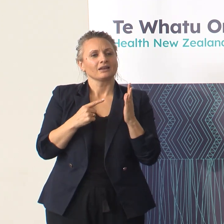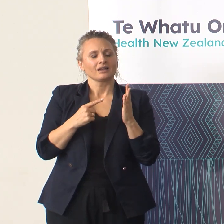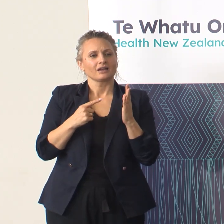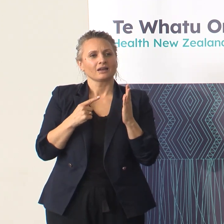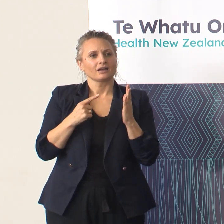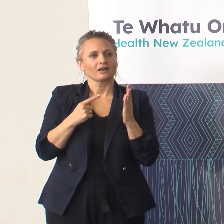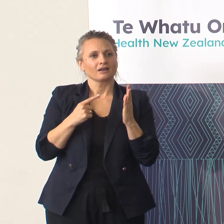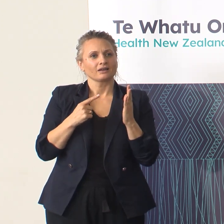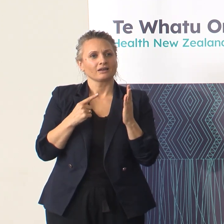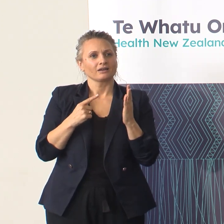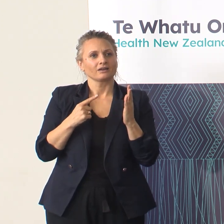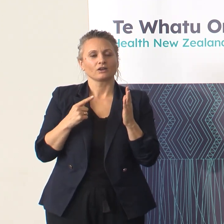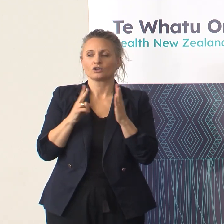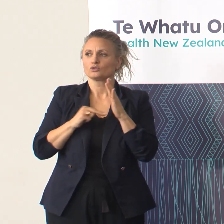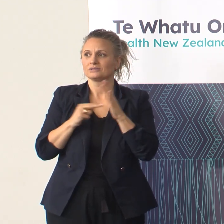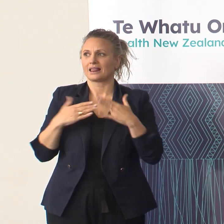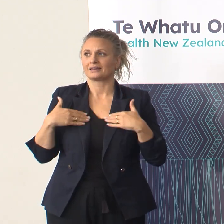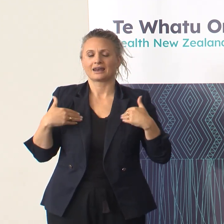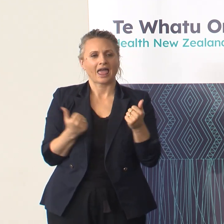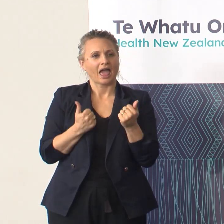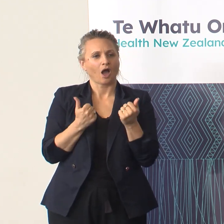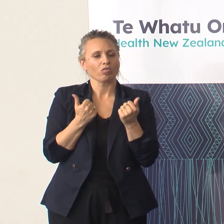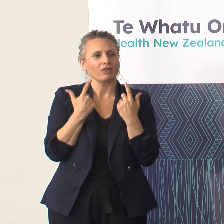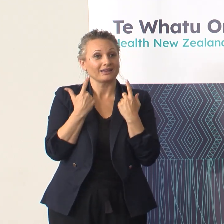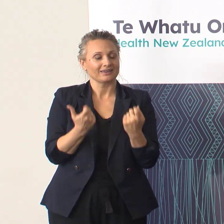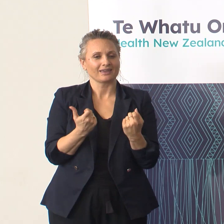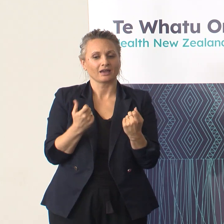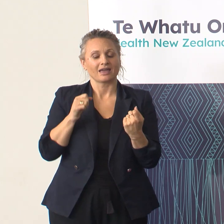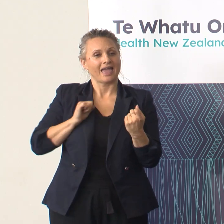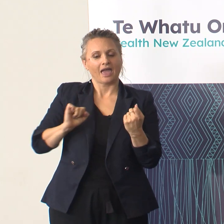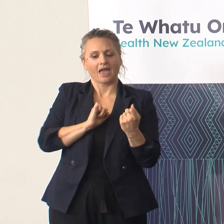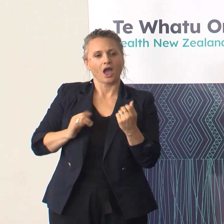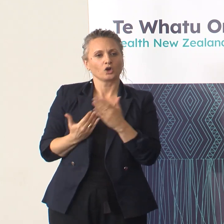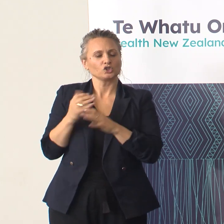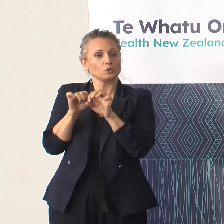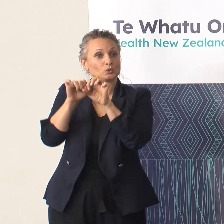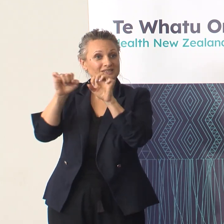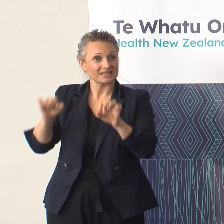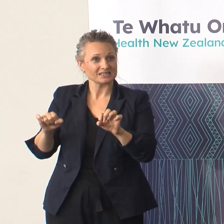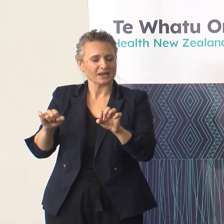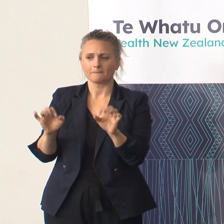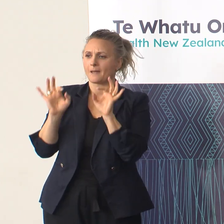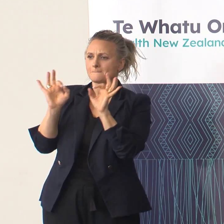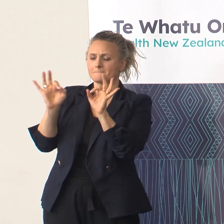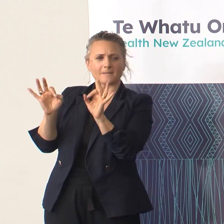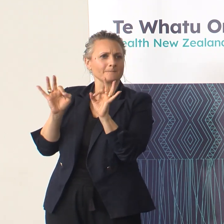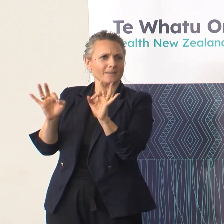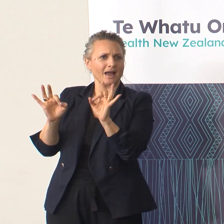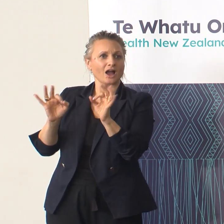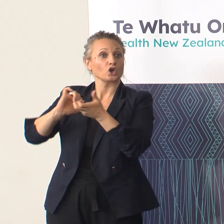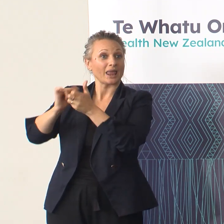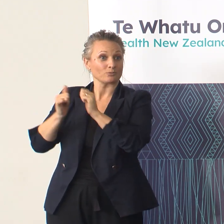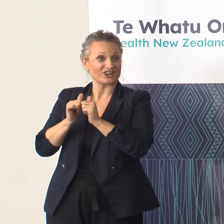a much greater degree, I believe, of collaboration and cooperation. So the example of South